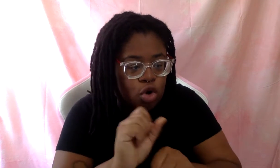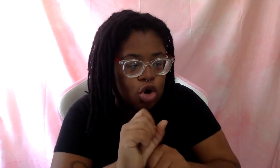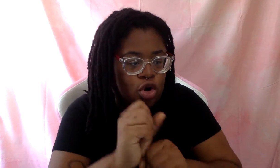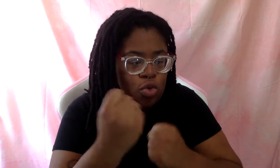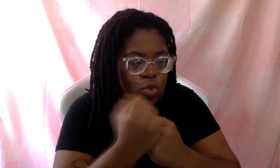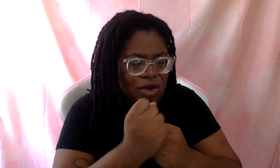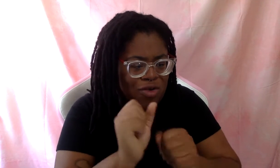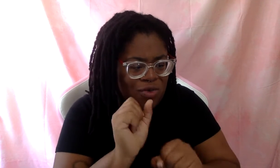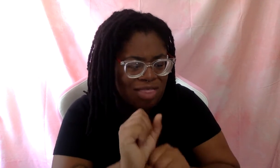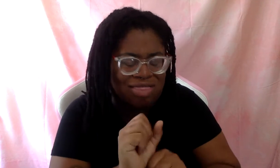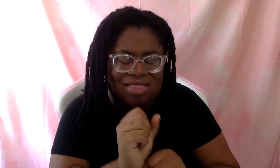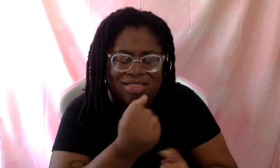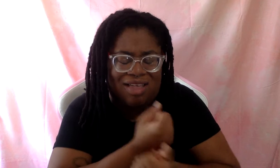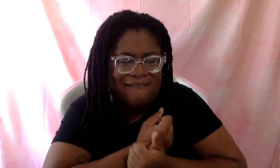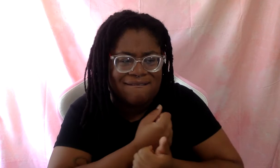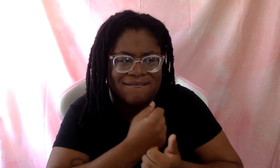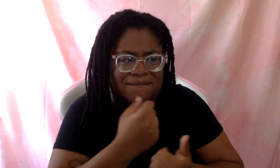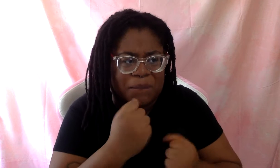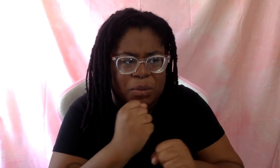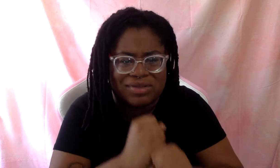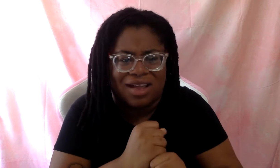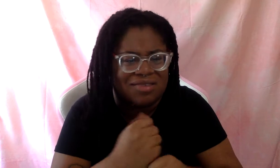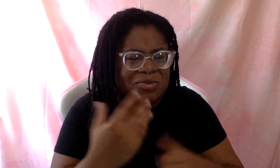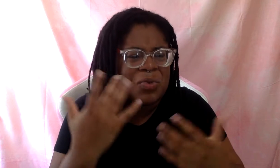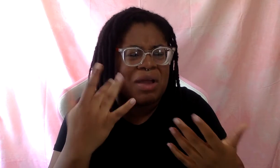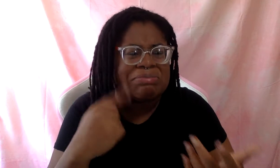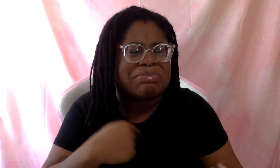love, protect? Um,